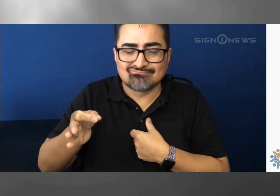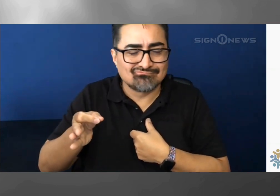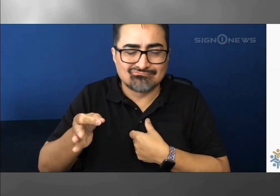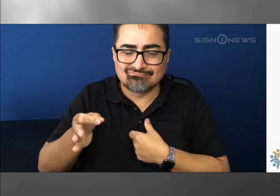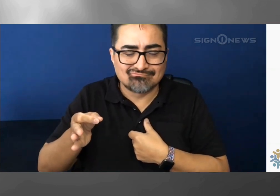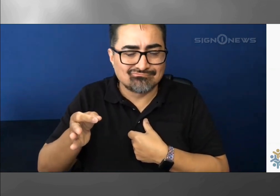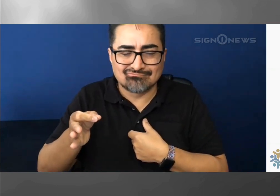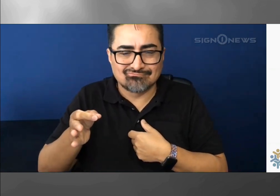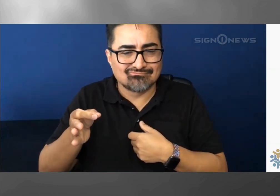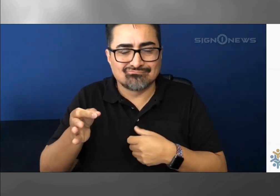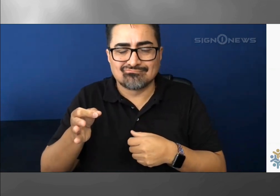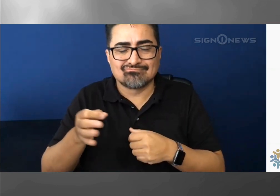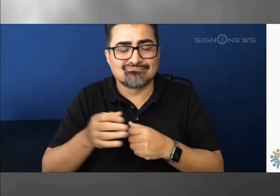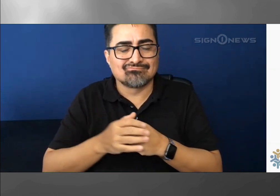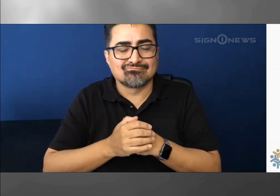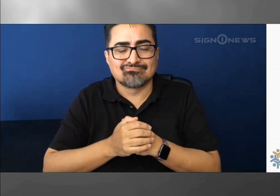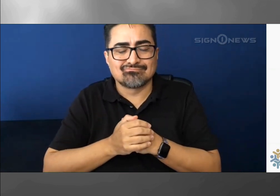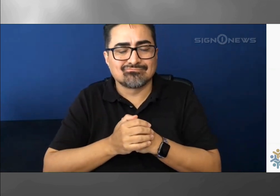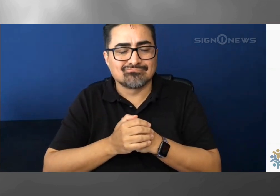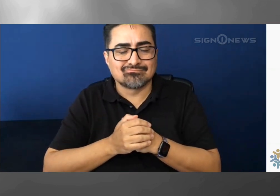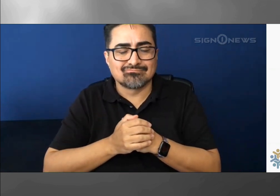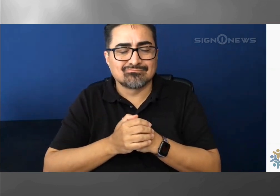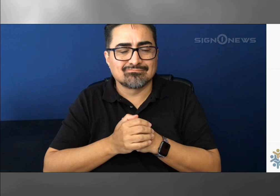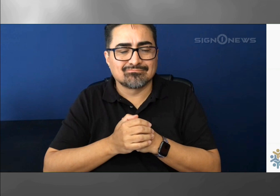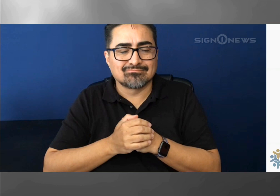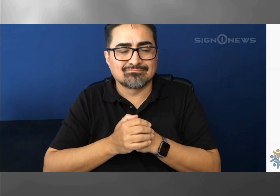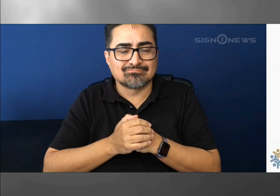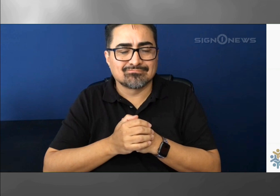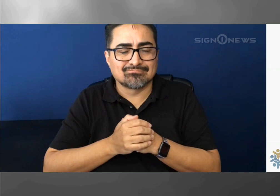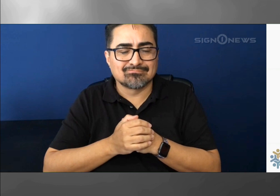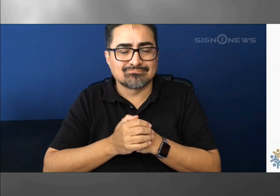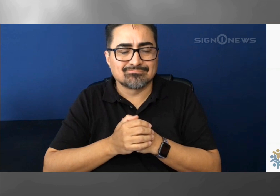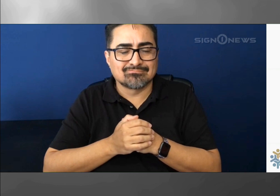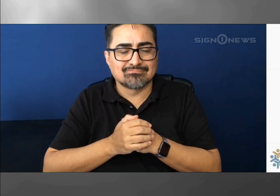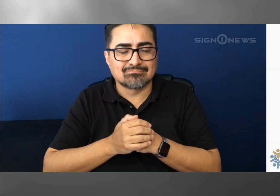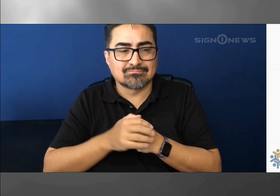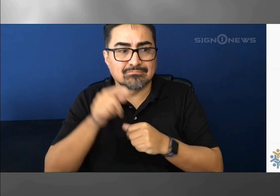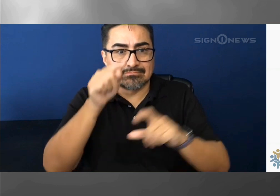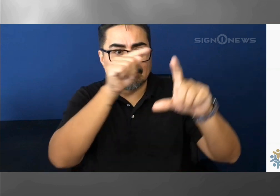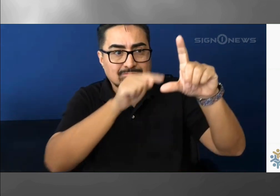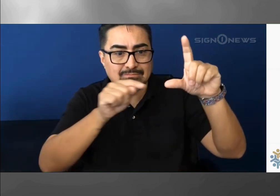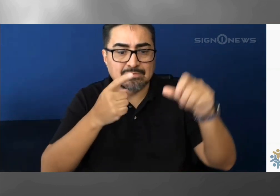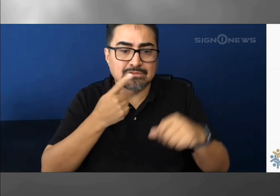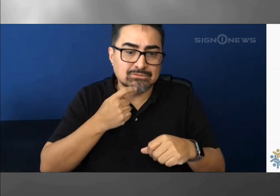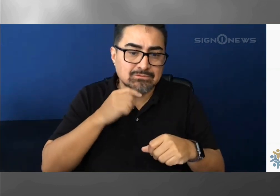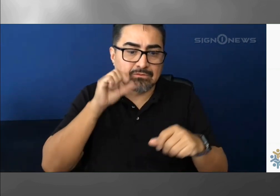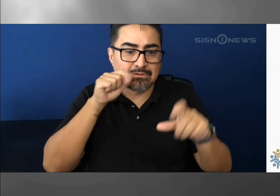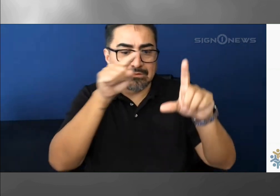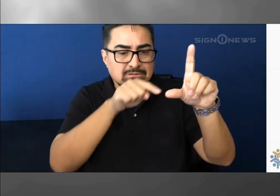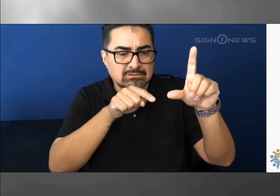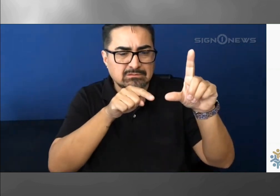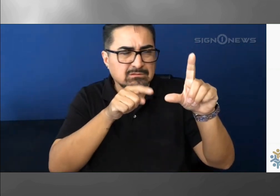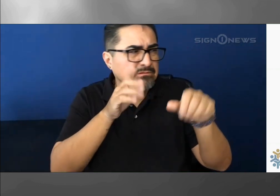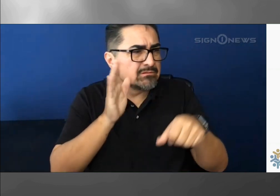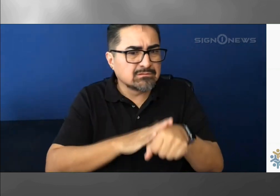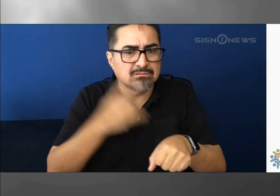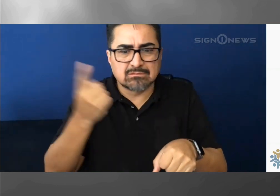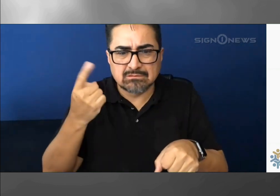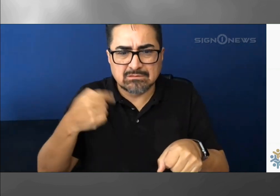If your ballot was accepted and your vote count, it's in one-off relation. If there is a red or orange